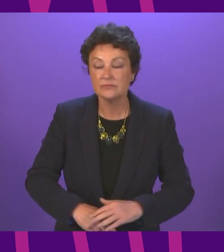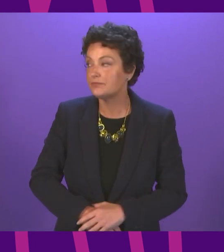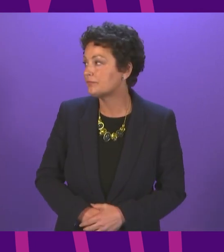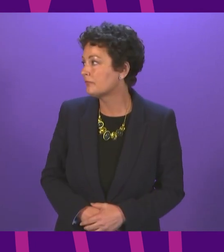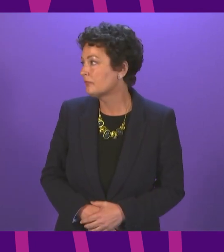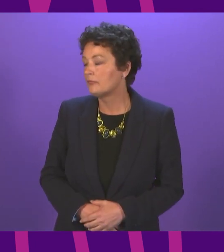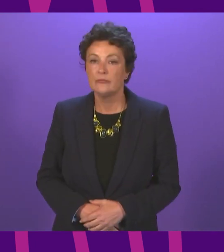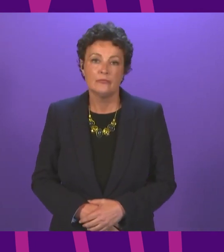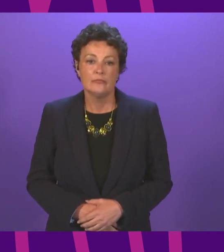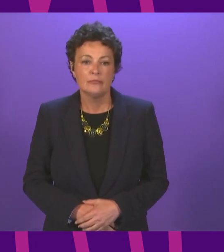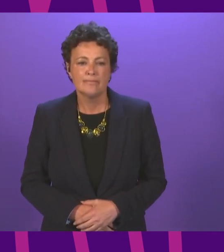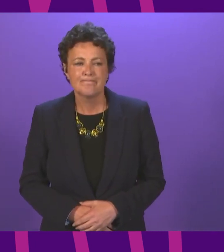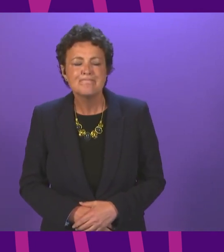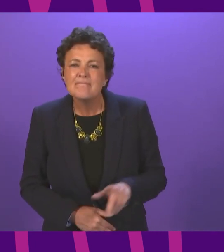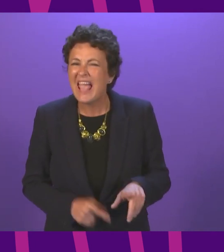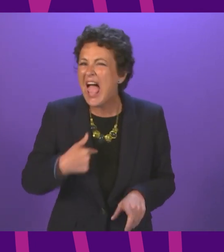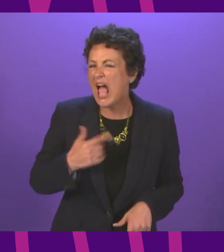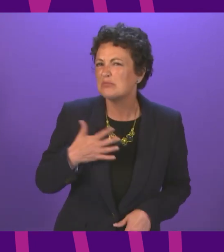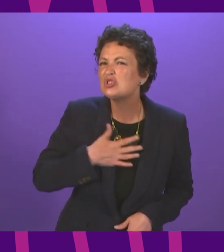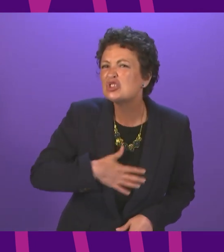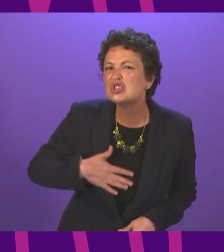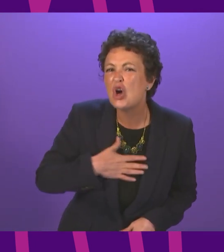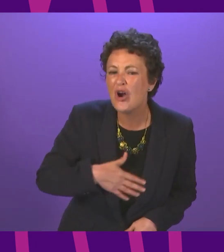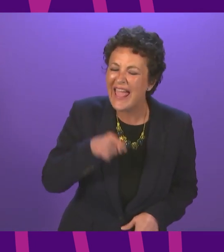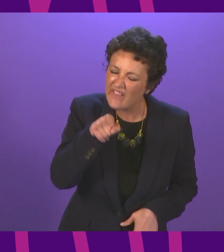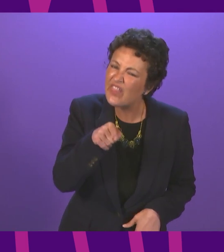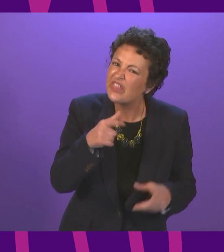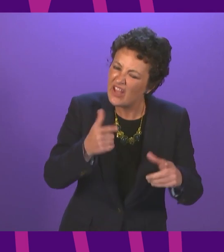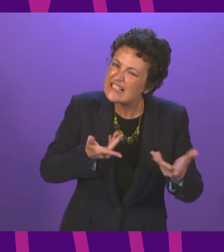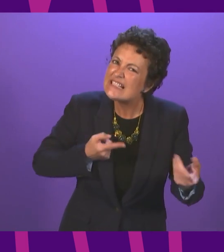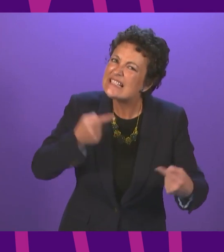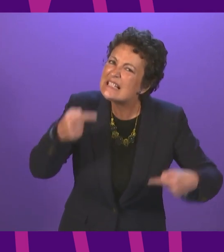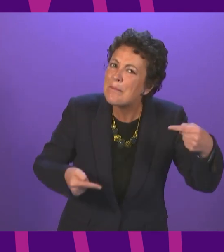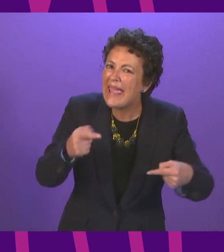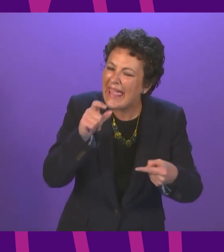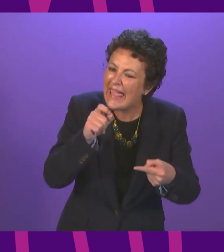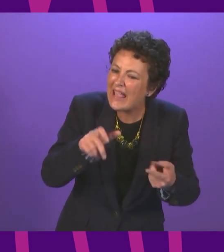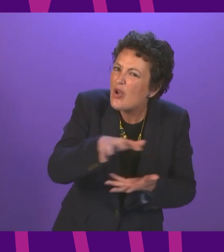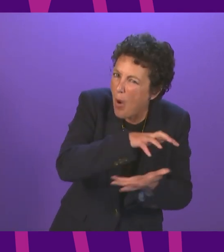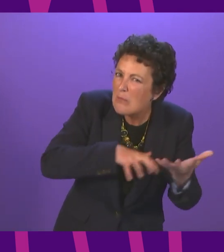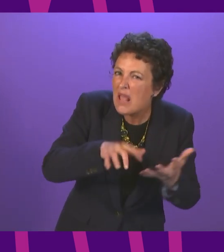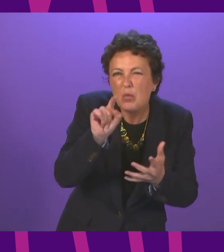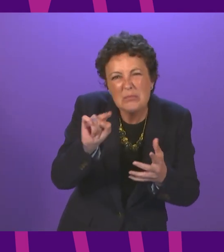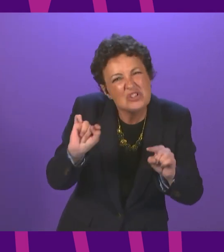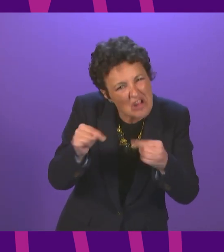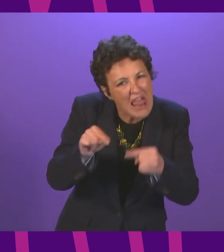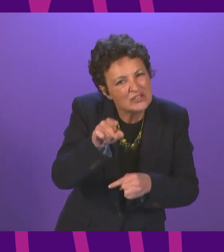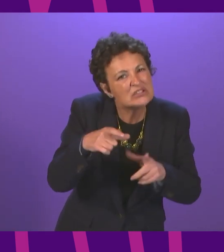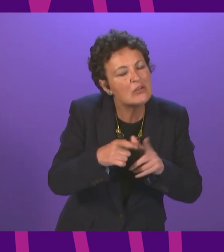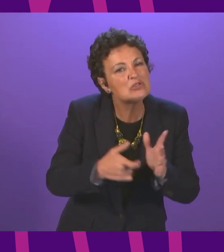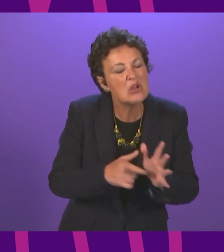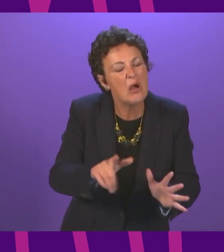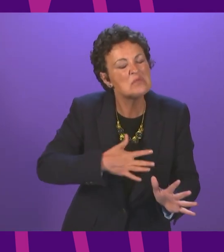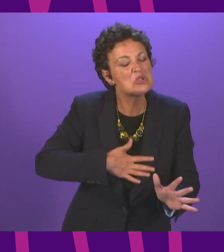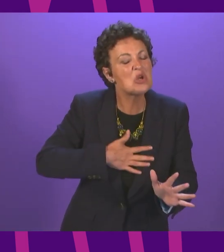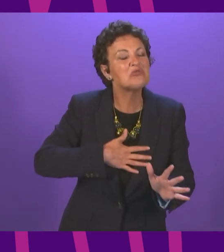arguments are sometimes a bit challenging for Douglas Ross in this chamber. But most people listening to